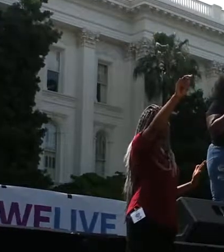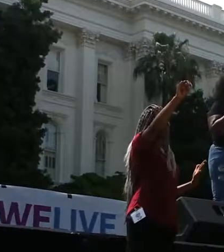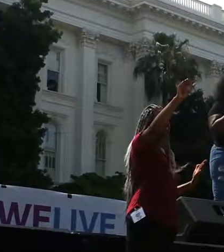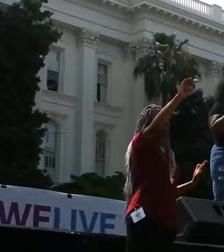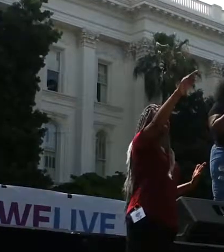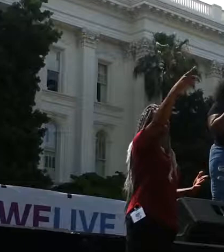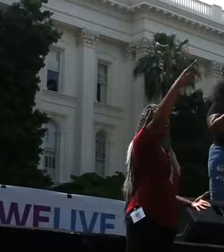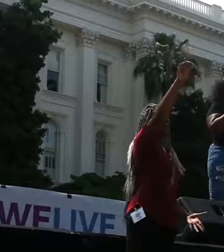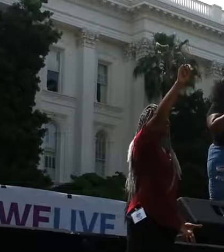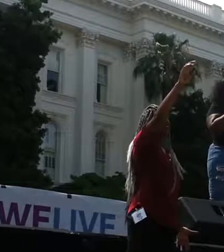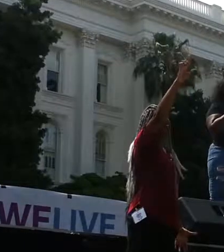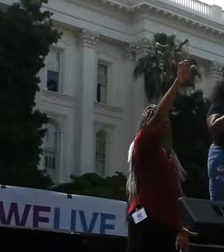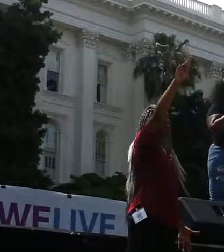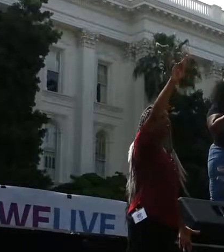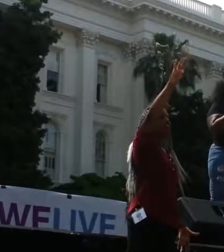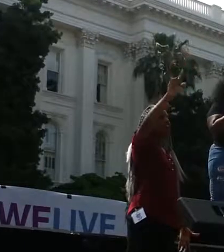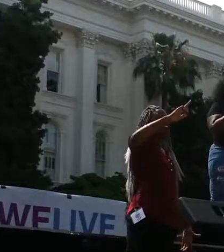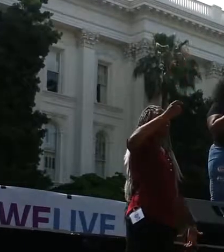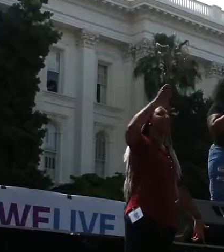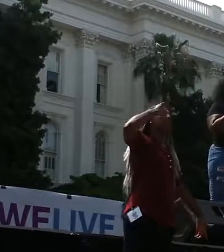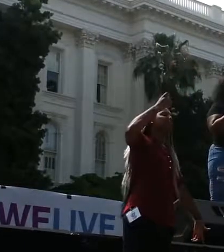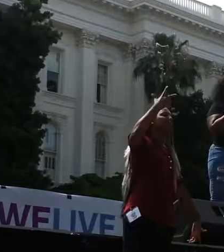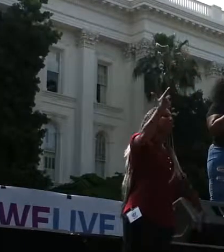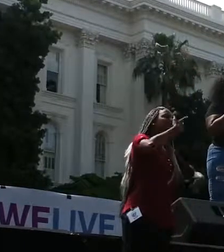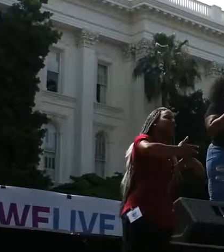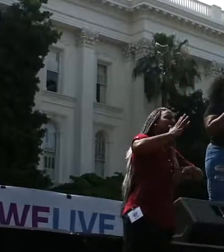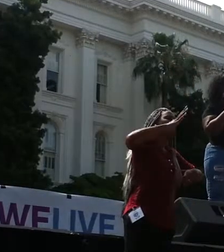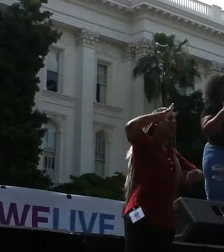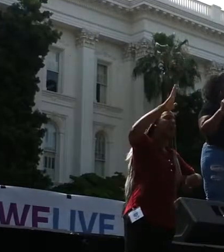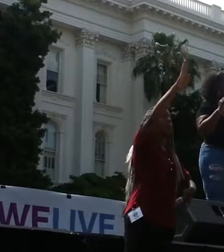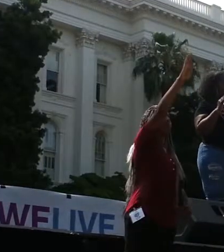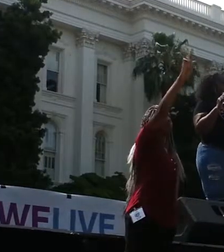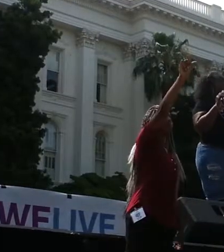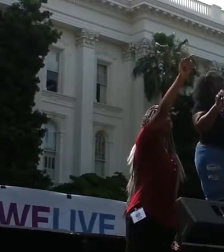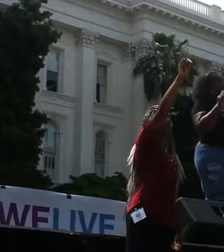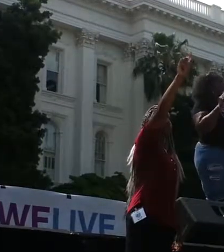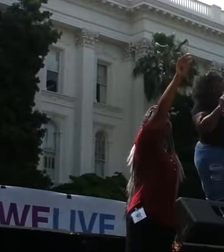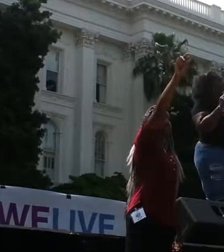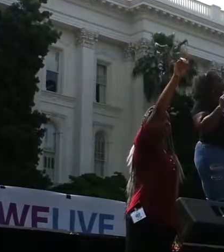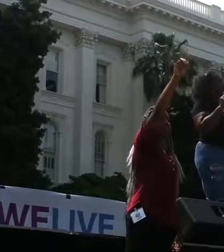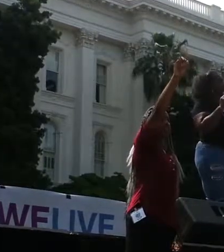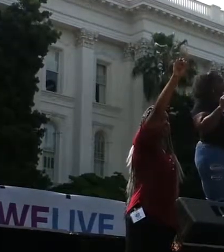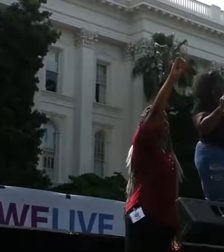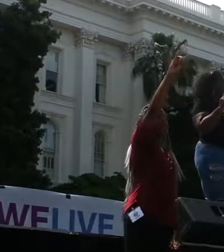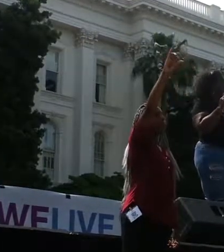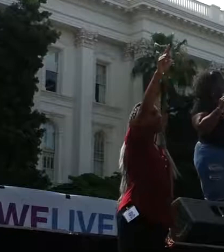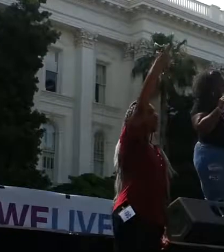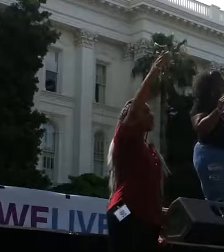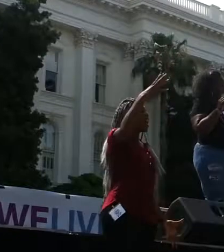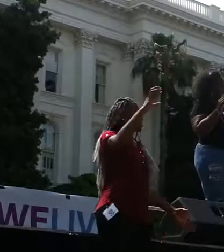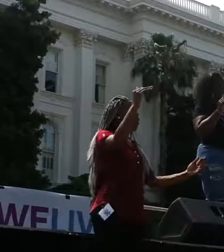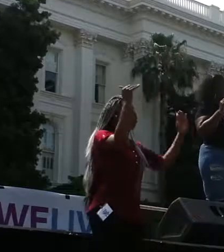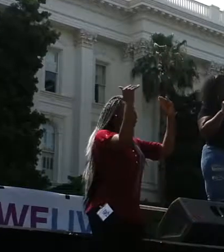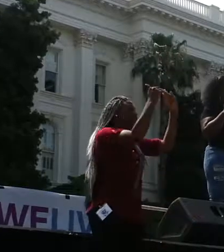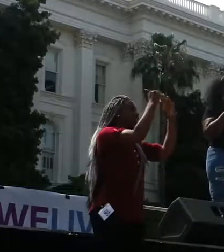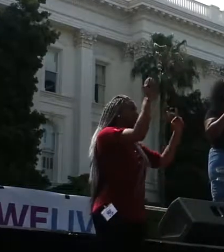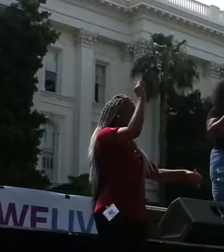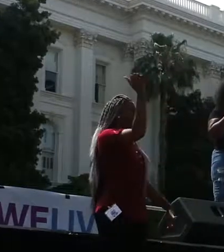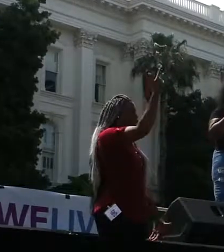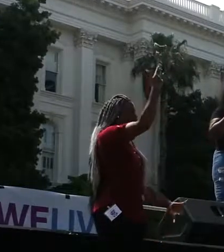Stephon Clark, and as of three days ago, Brandon Smith. And we want justice for them all.